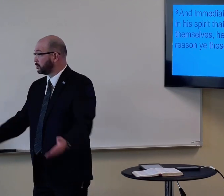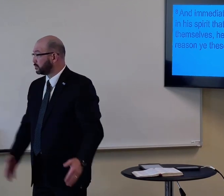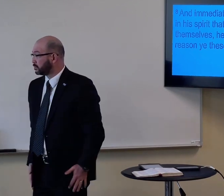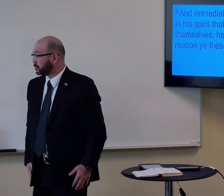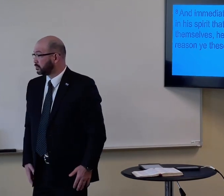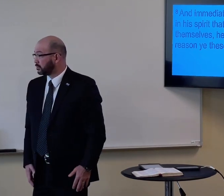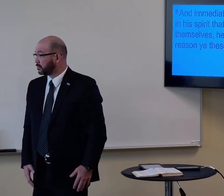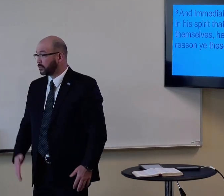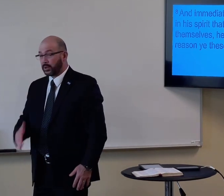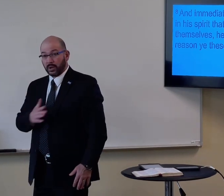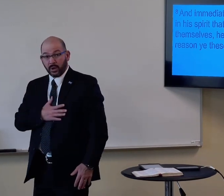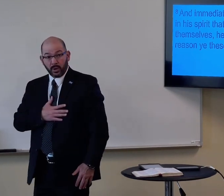The Bible has the answer.